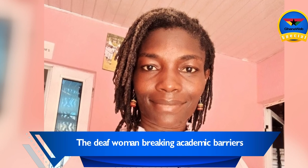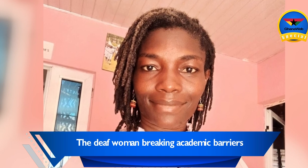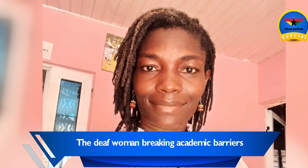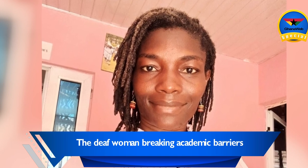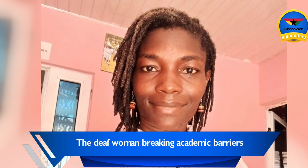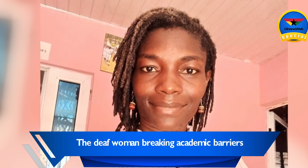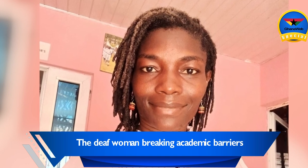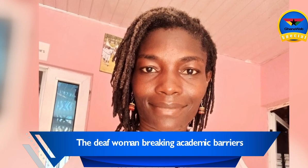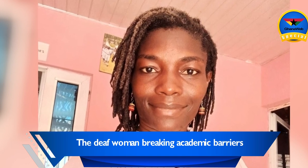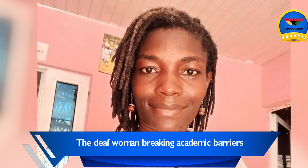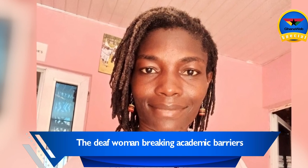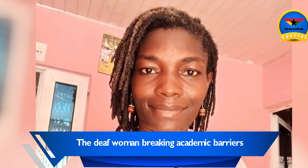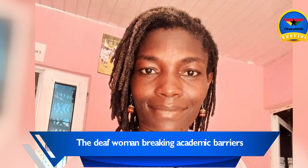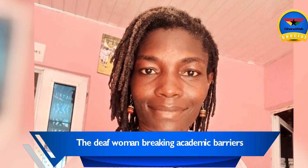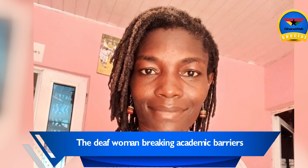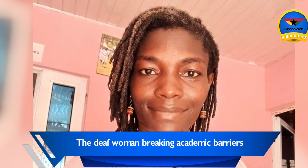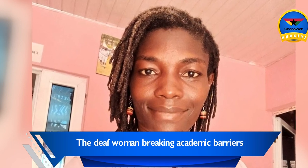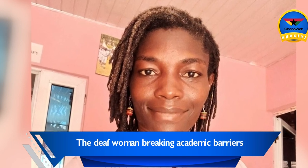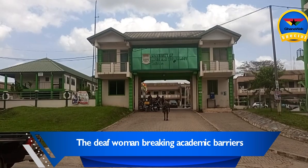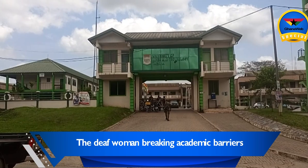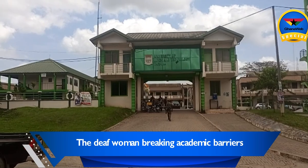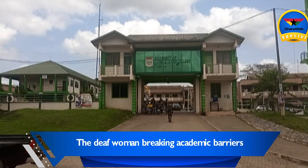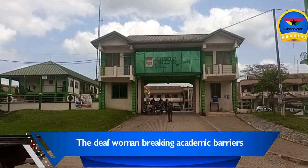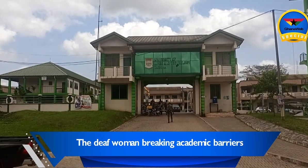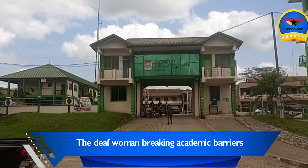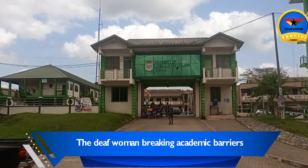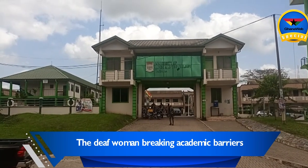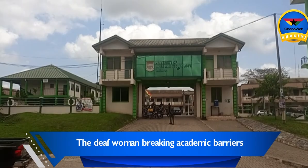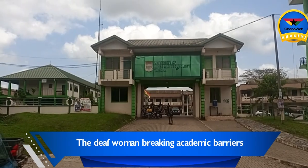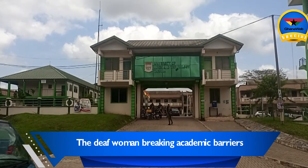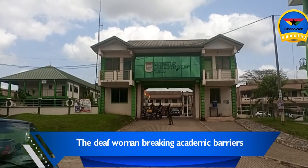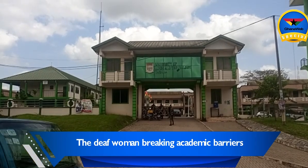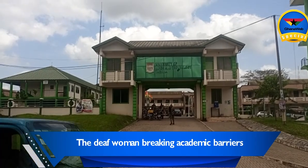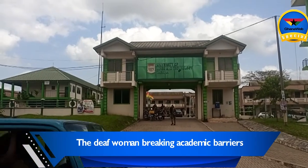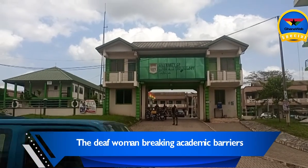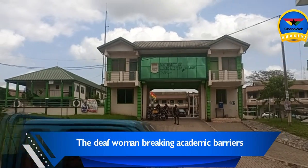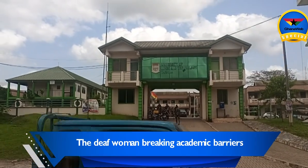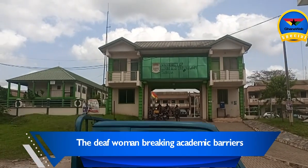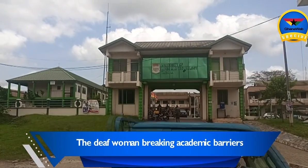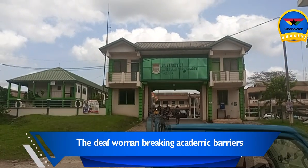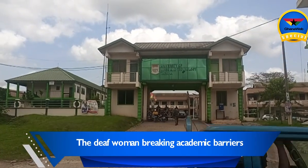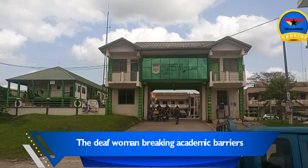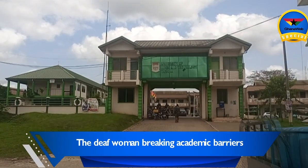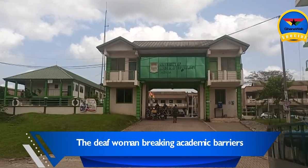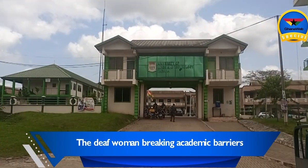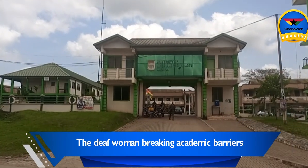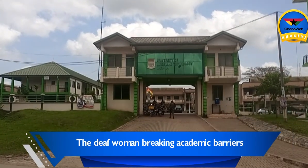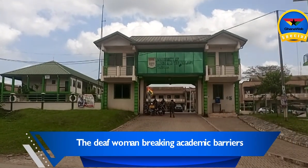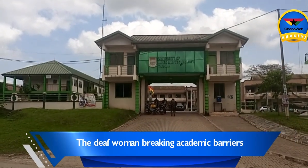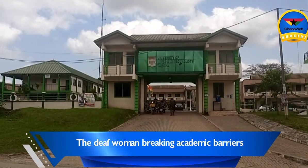master's degree at the University of Mines and Technology. Because of initial challenges she went